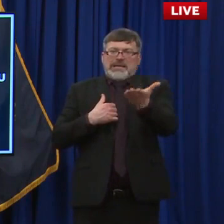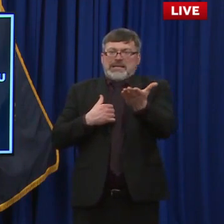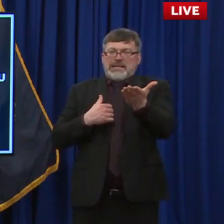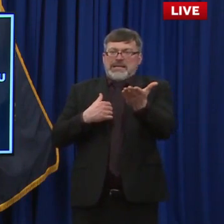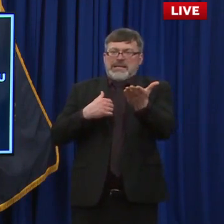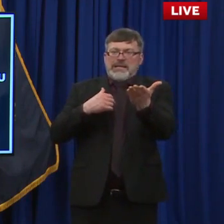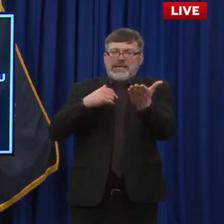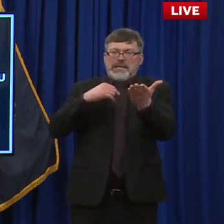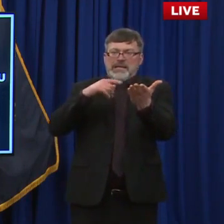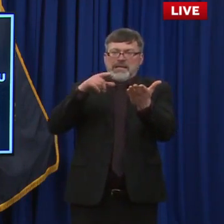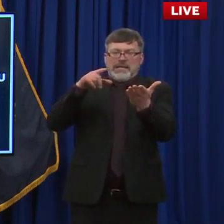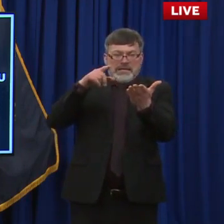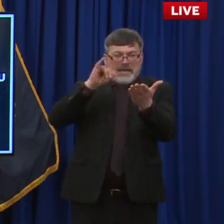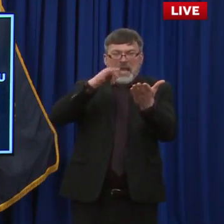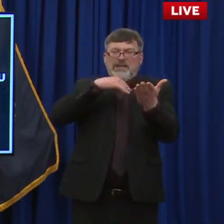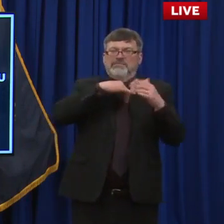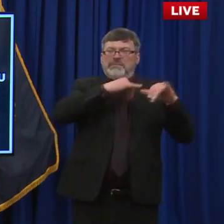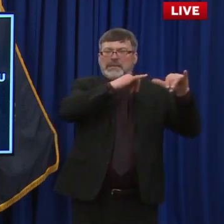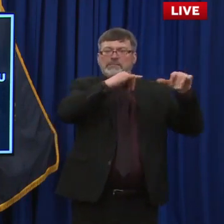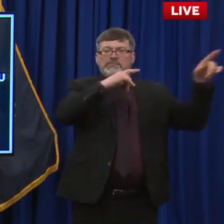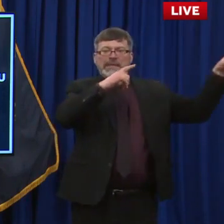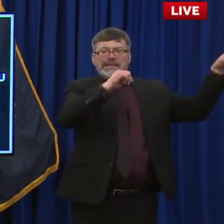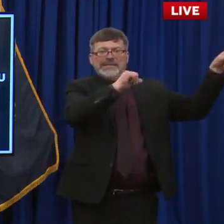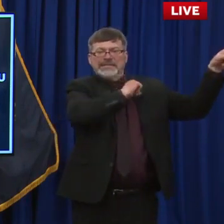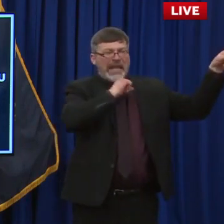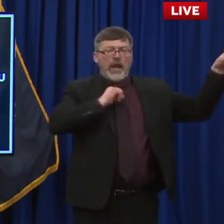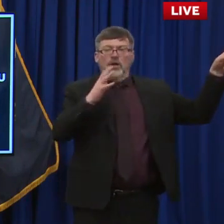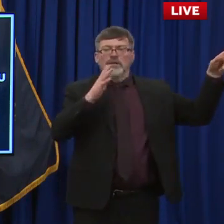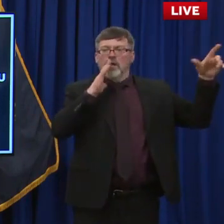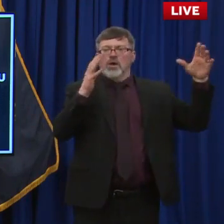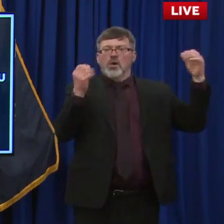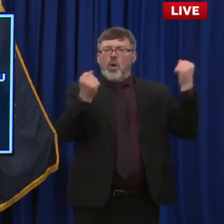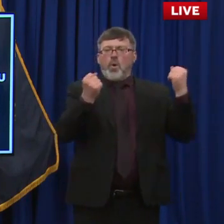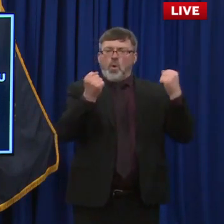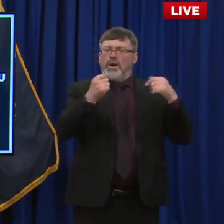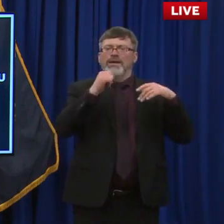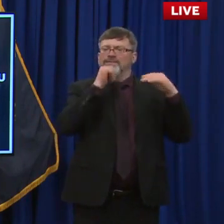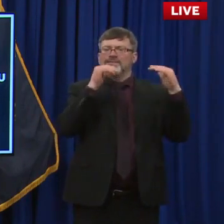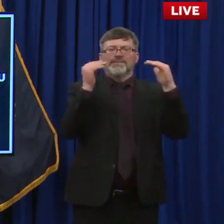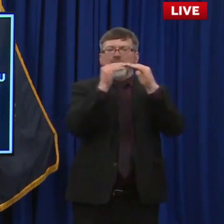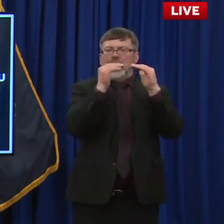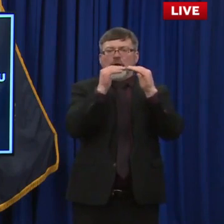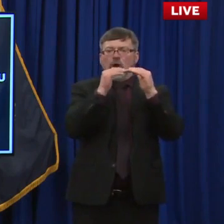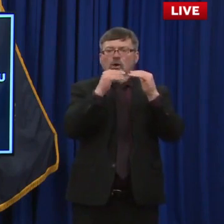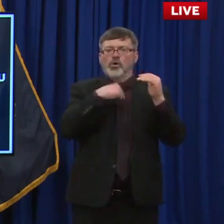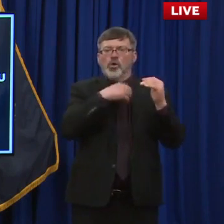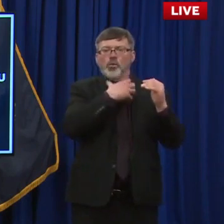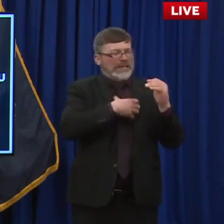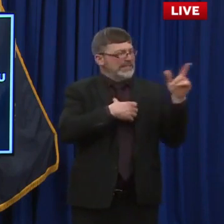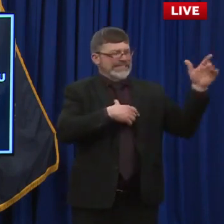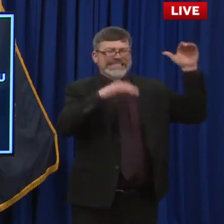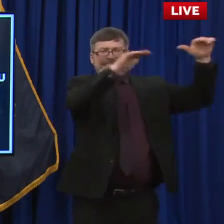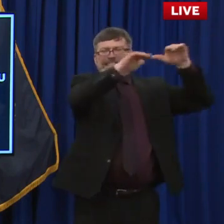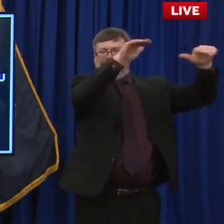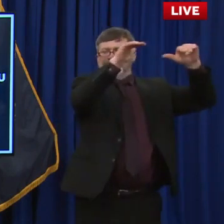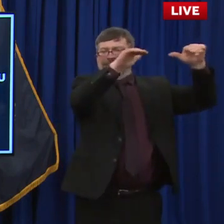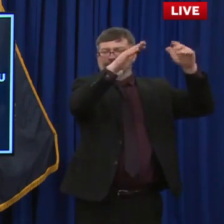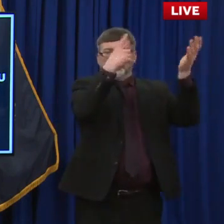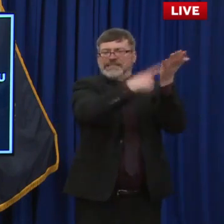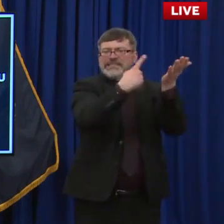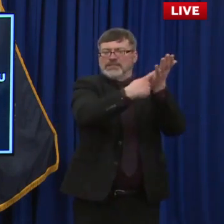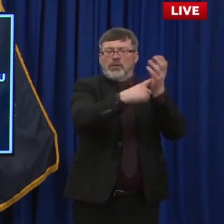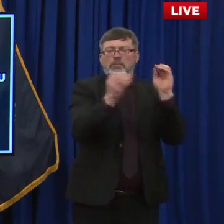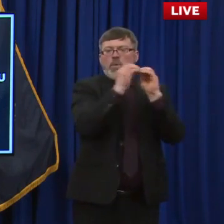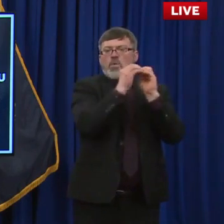to do it. Um, there's a lot of spending in there that has nothing to do with COVID. Right. And I just think that should have been taken separately. It would have taken one individual,